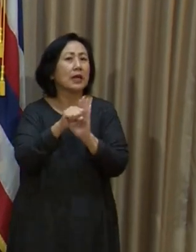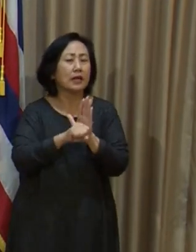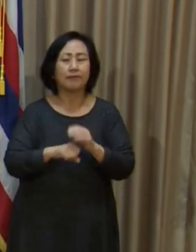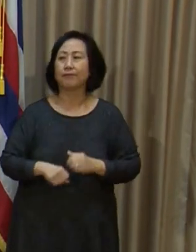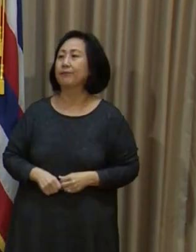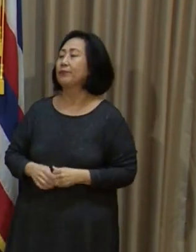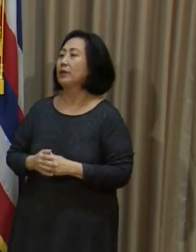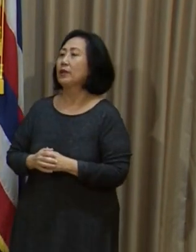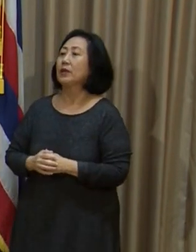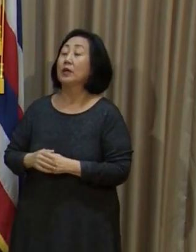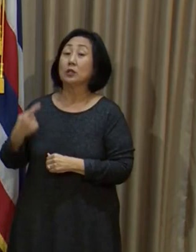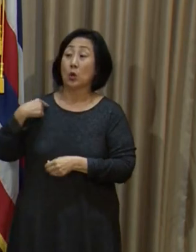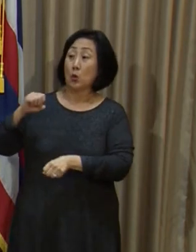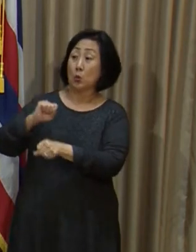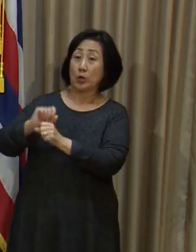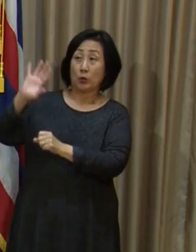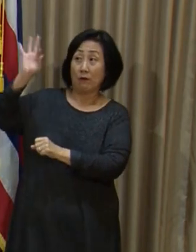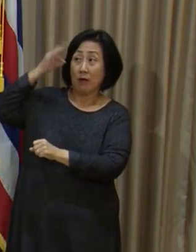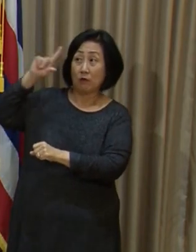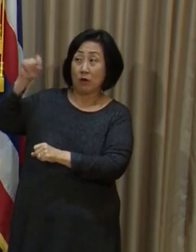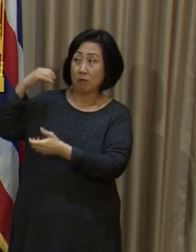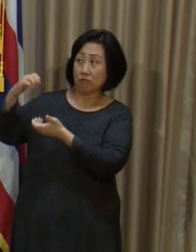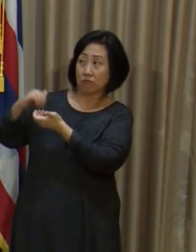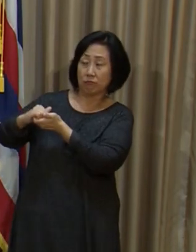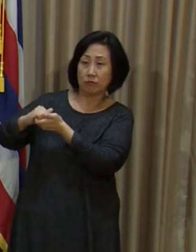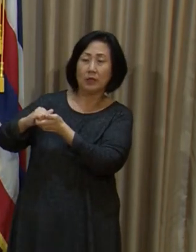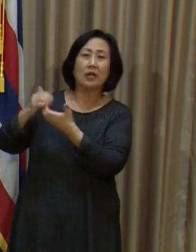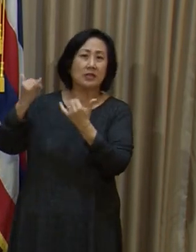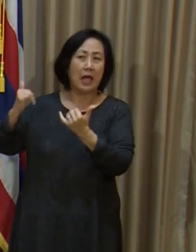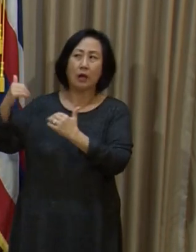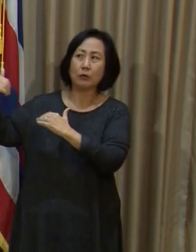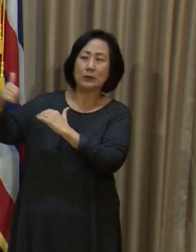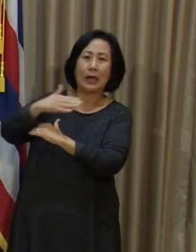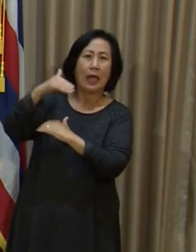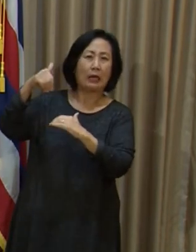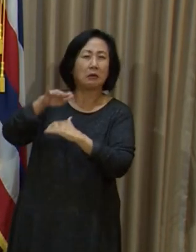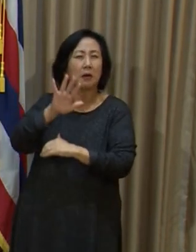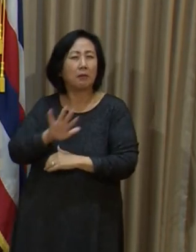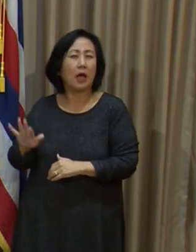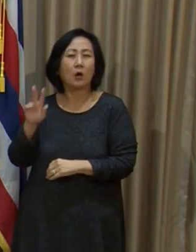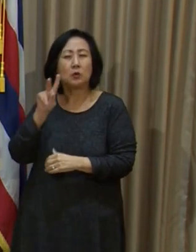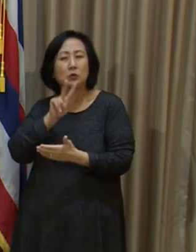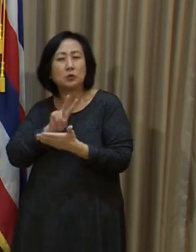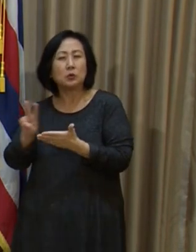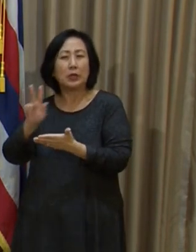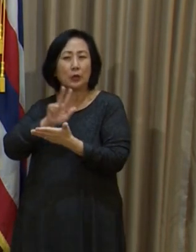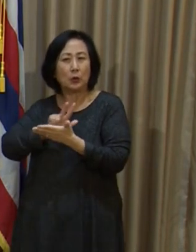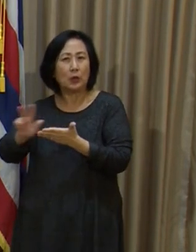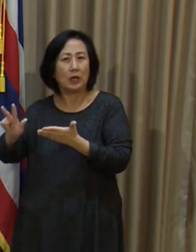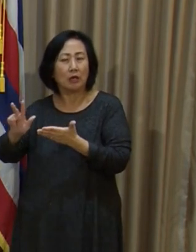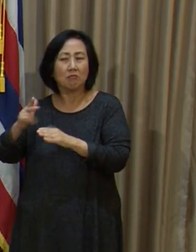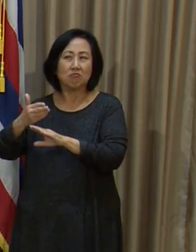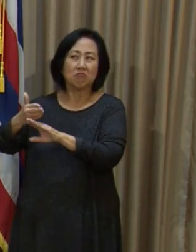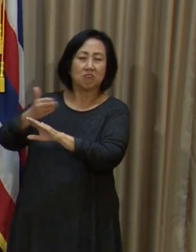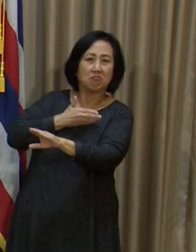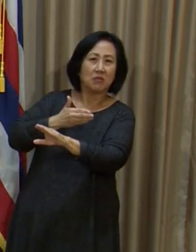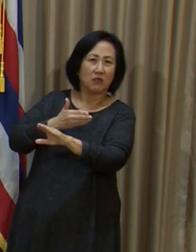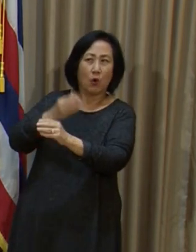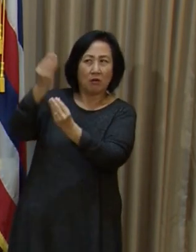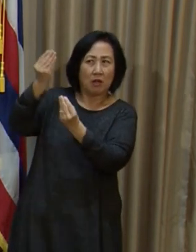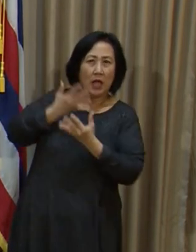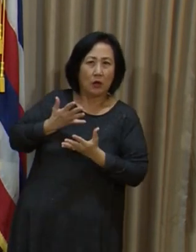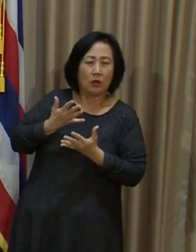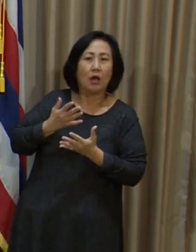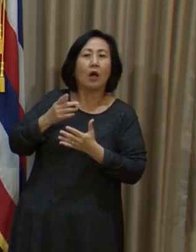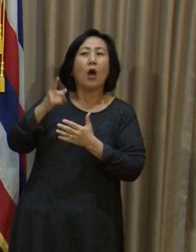So with partnership from the federal government, we are now getting about a two to three week projection for